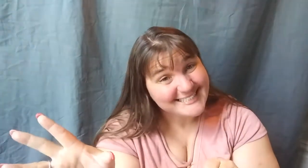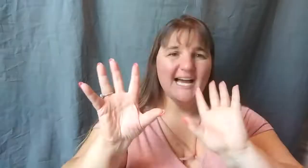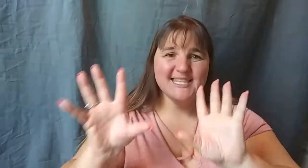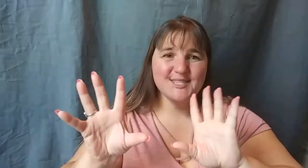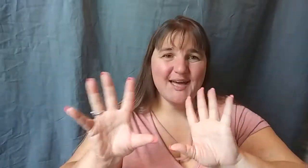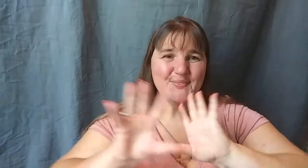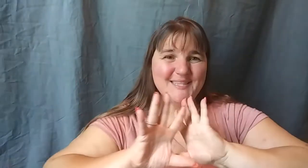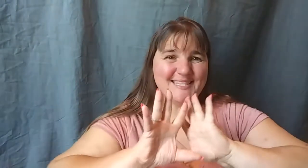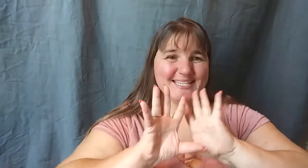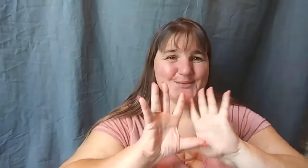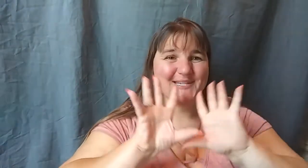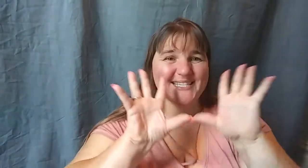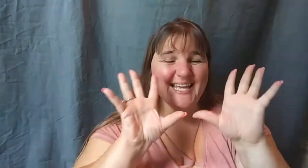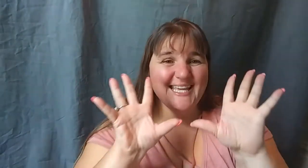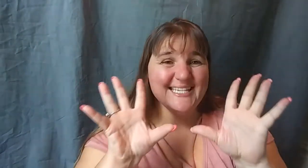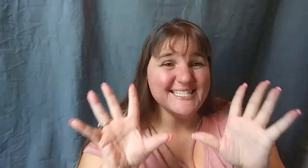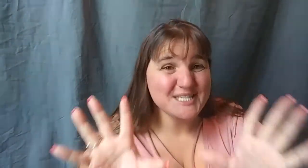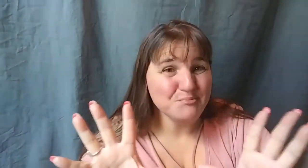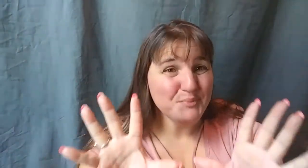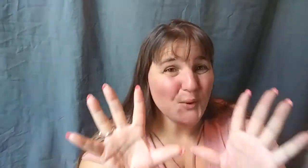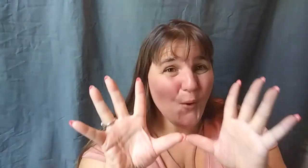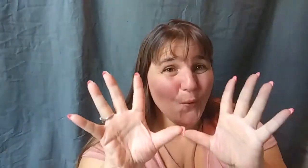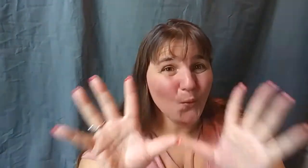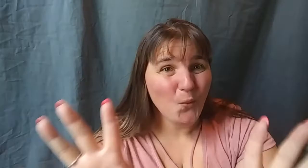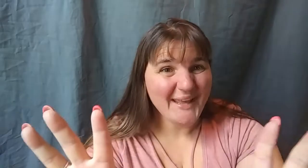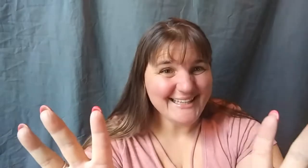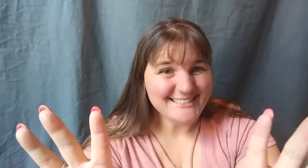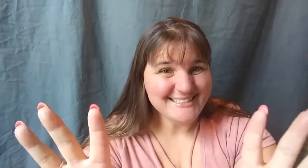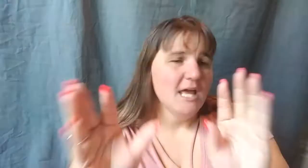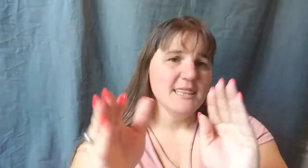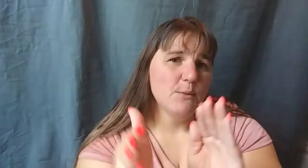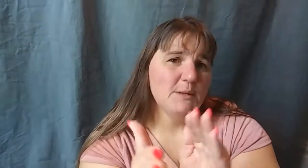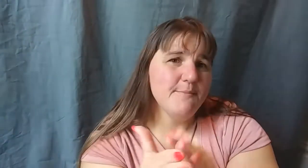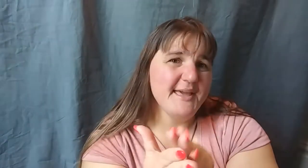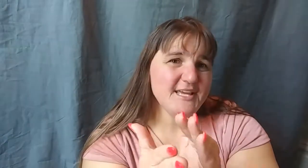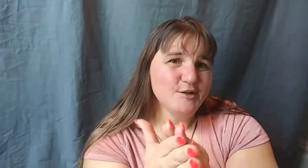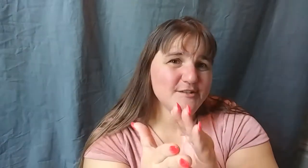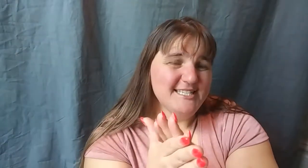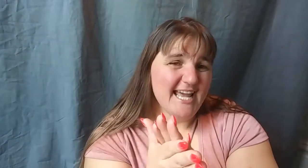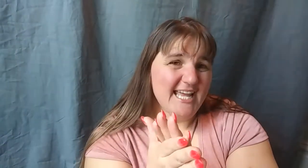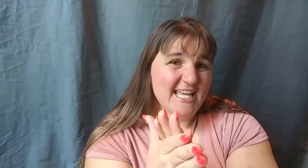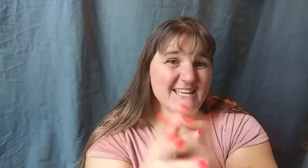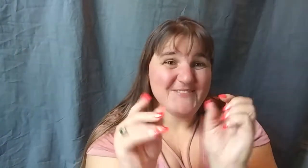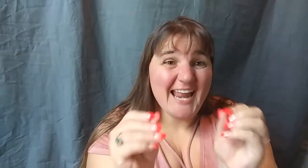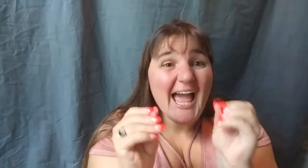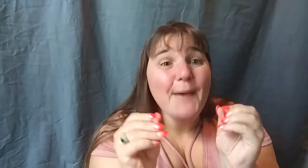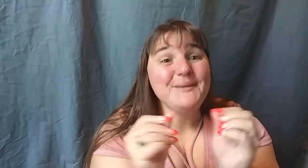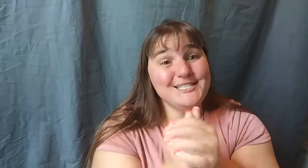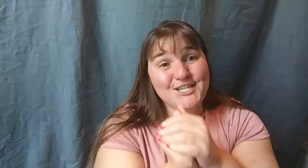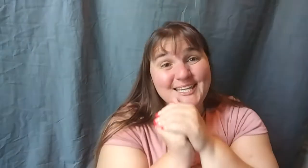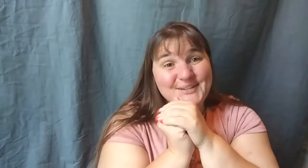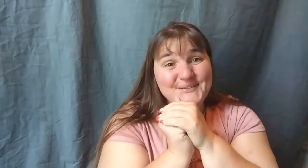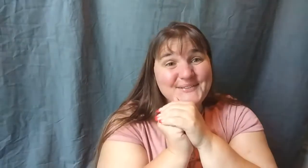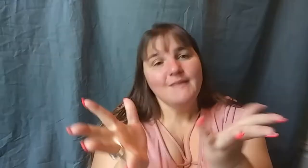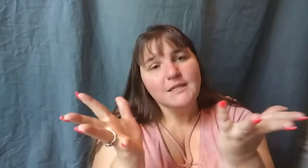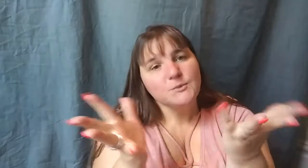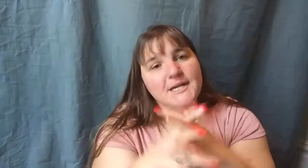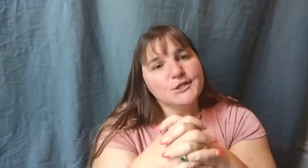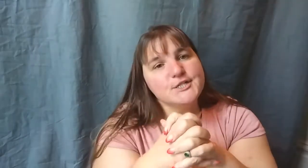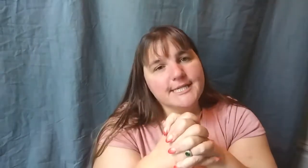I thought that this was a simple win that would make your day. If it happened to you, then you would understand.